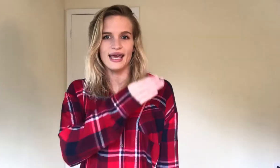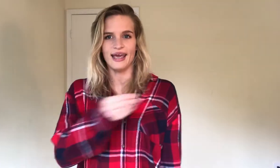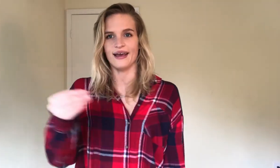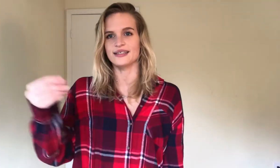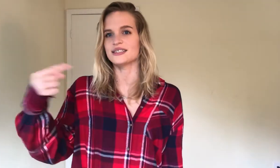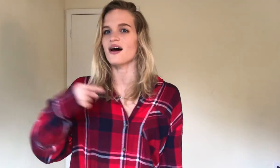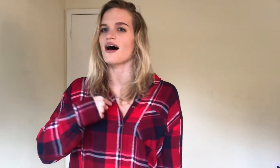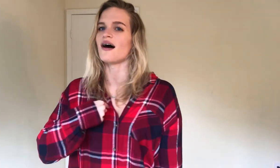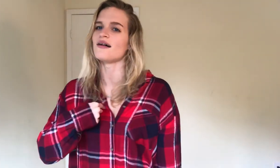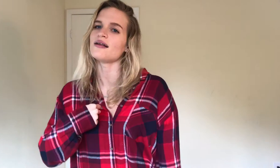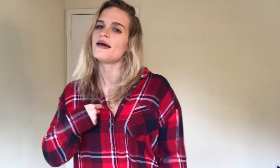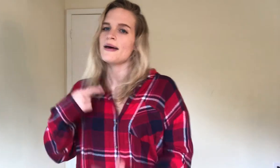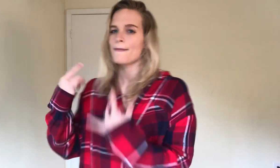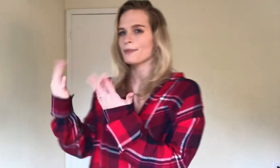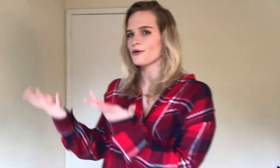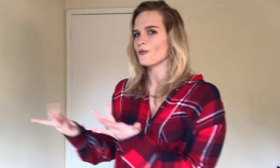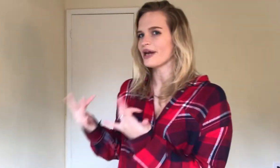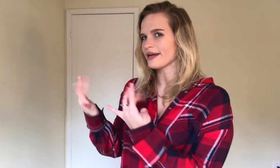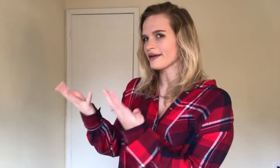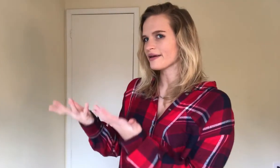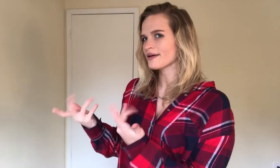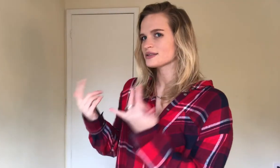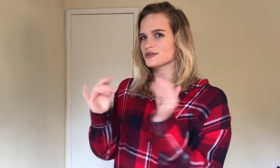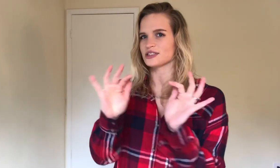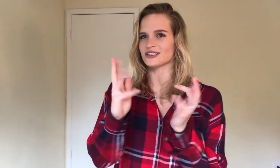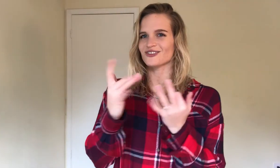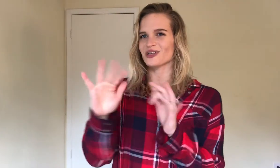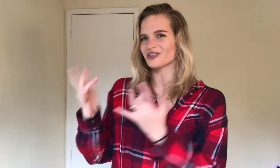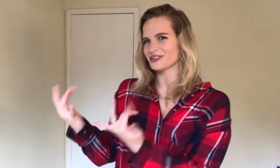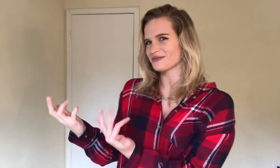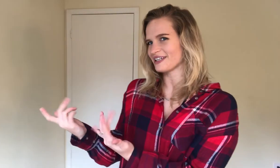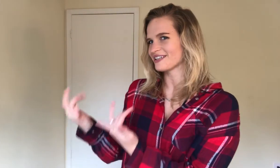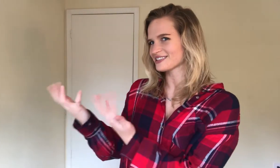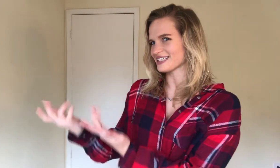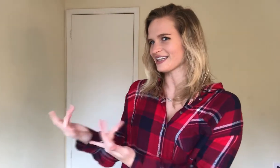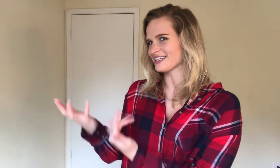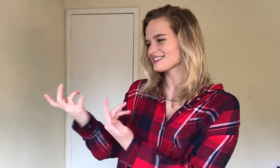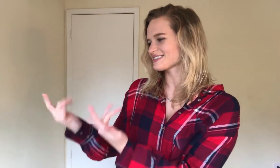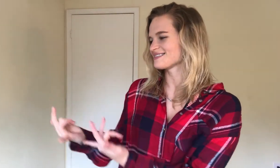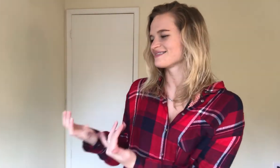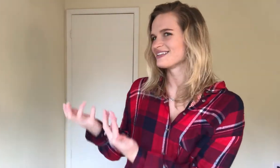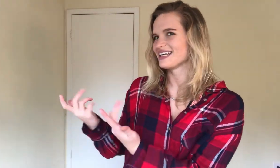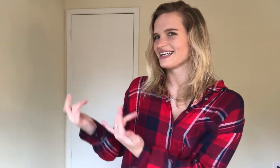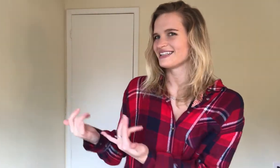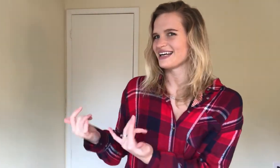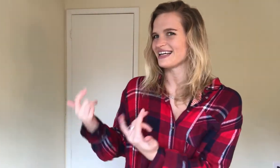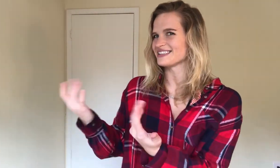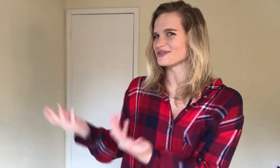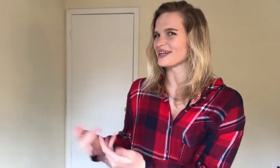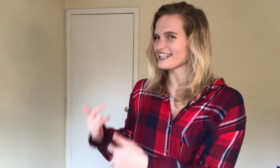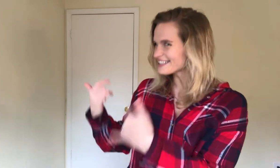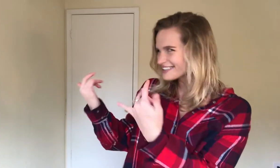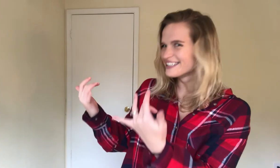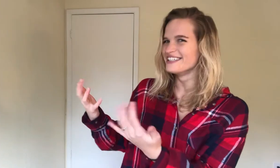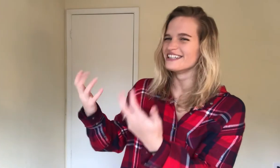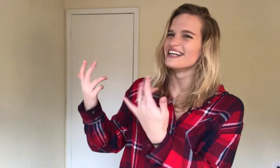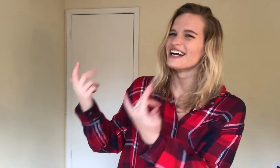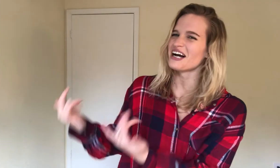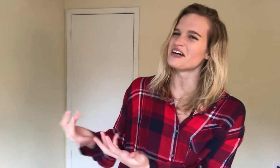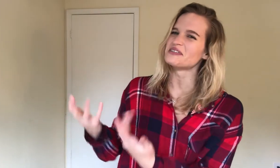And, I'll be waiting, so just twinkle your fingers like this, as they're waiting, I'll